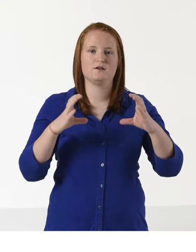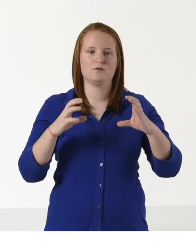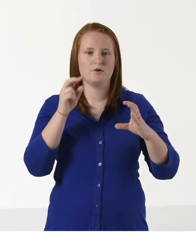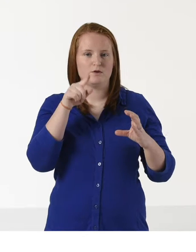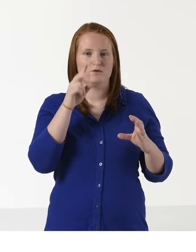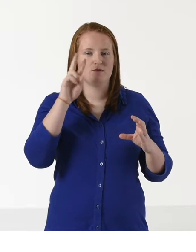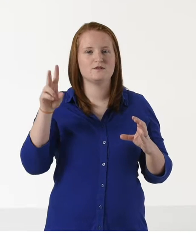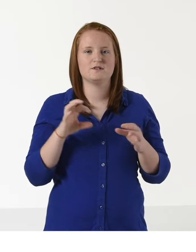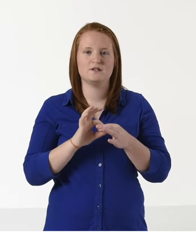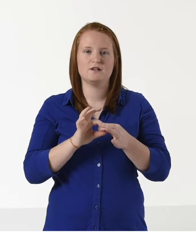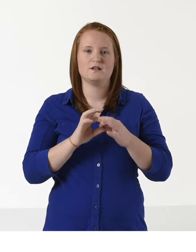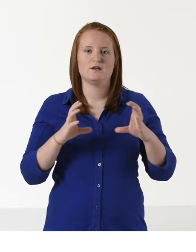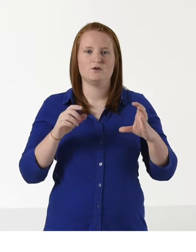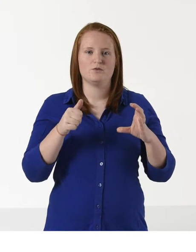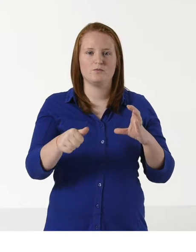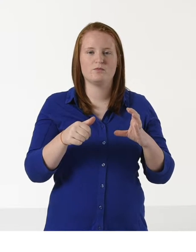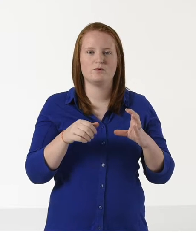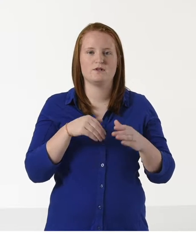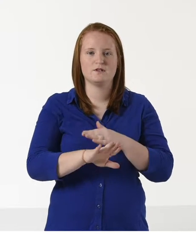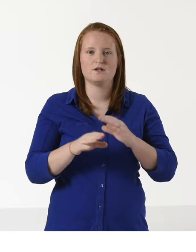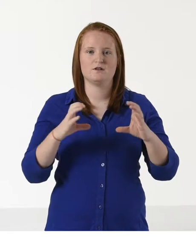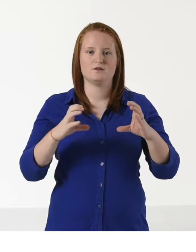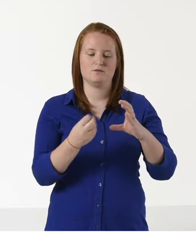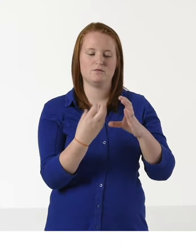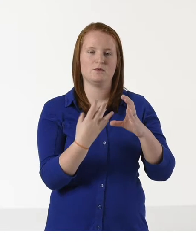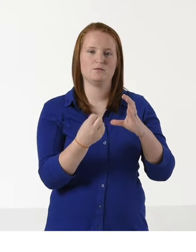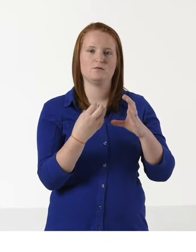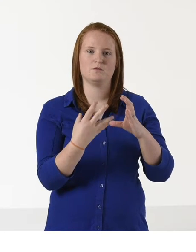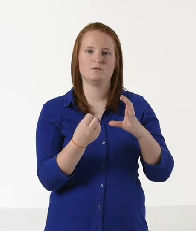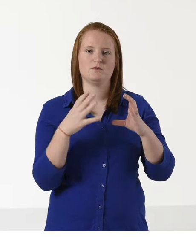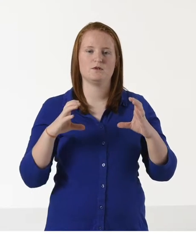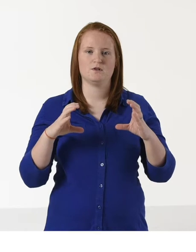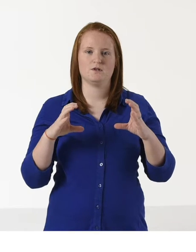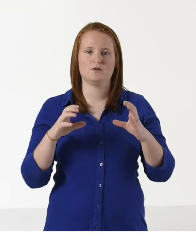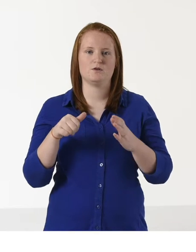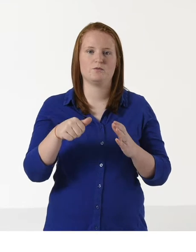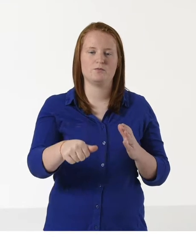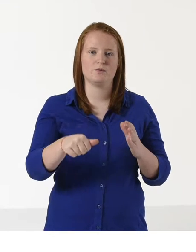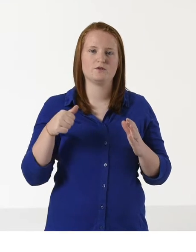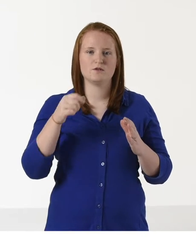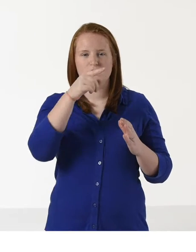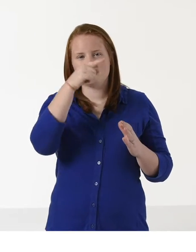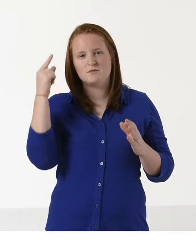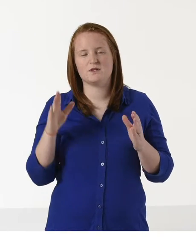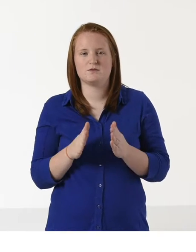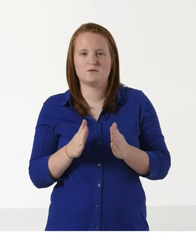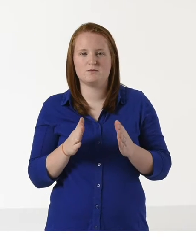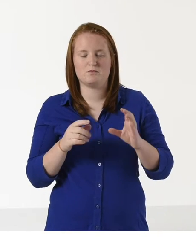Press setup on the main unit and enter when you see the word link. Link begins to blink.